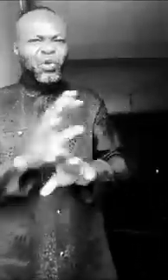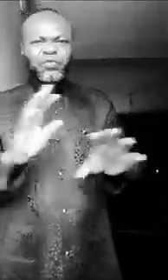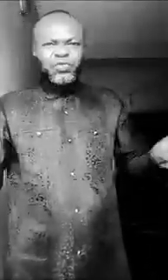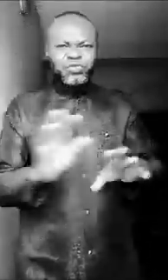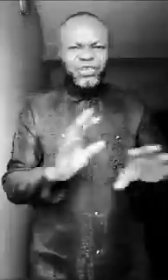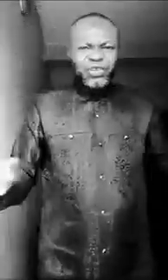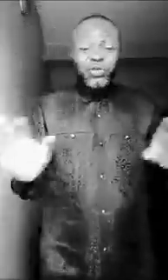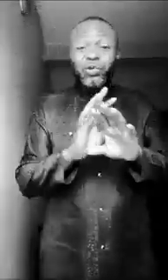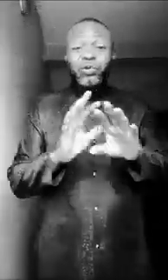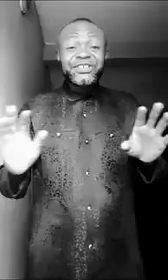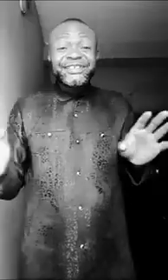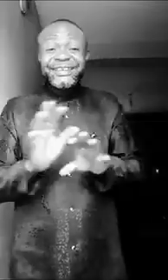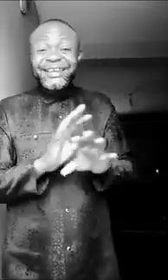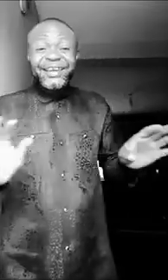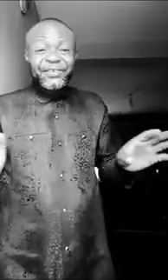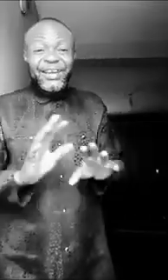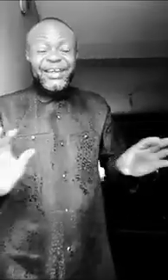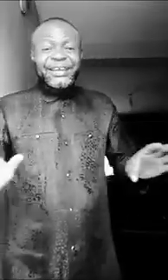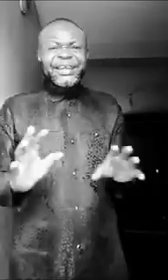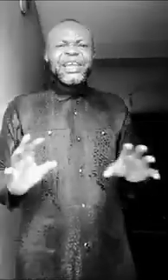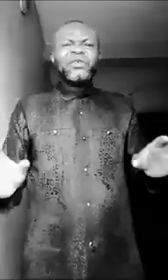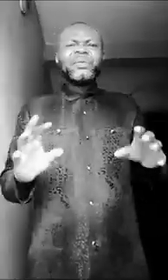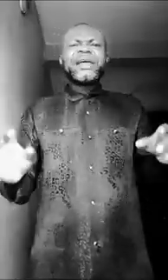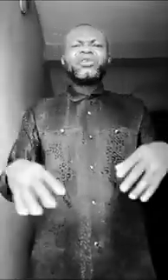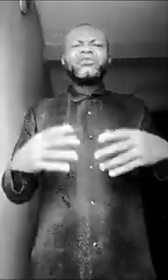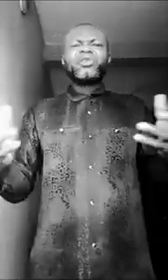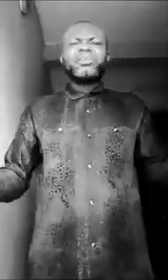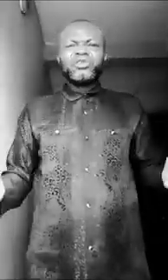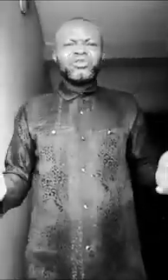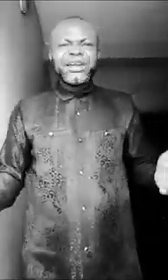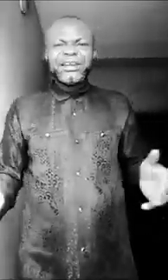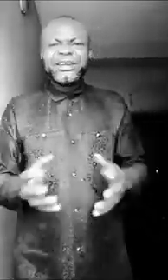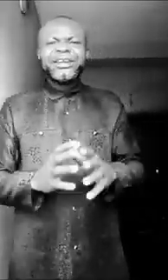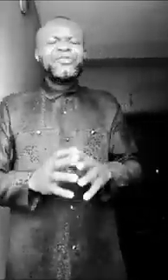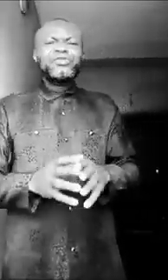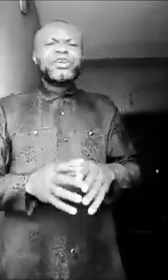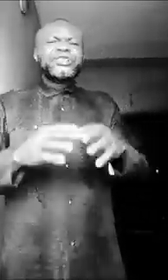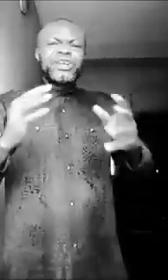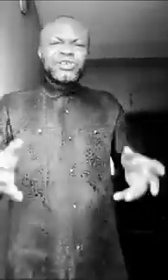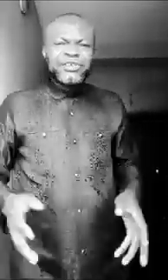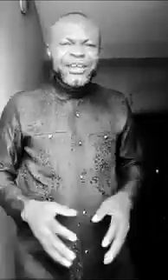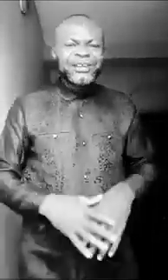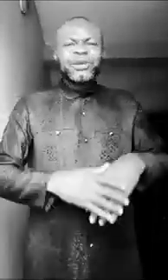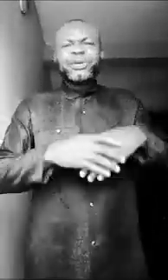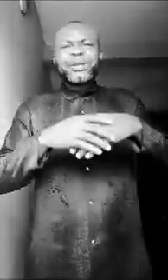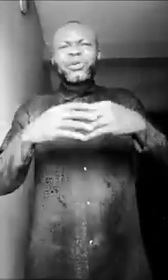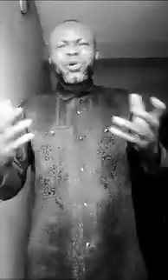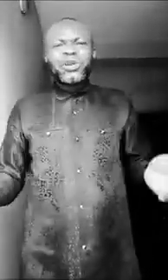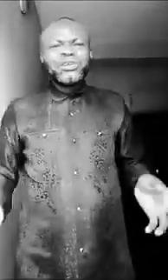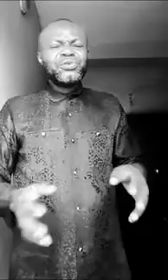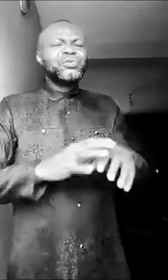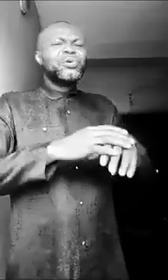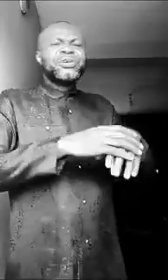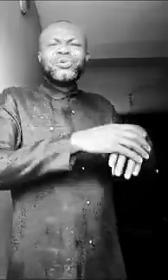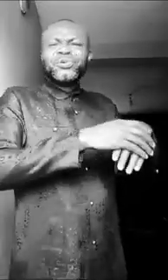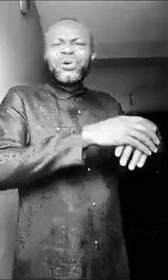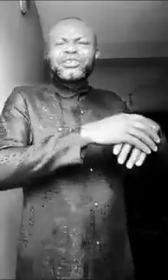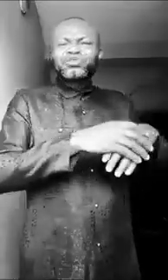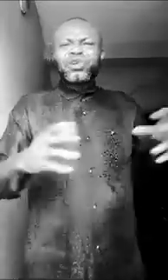confused you are not seeing anything again even people are not even coming to you again even check yourself that people are not calling you you are struggling